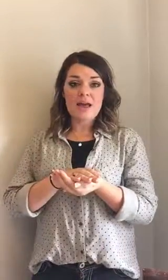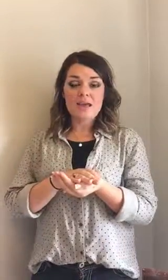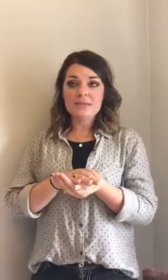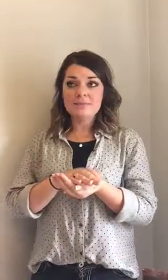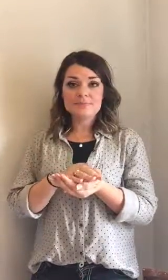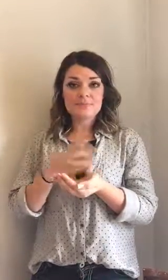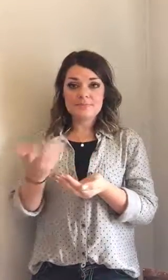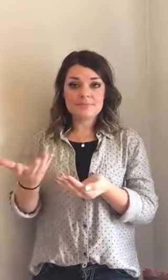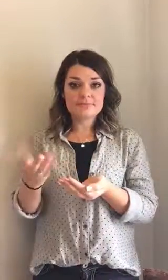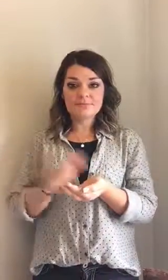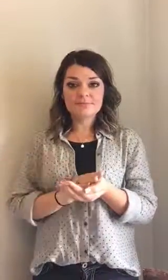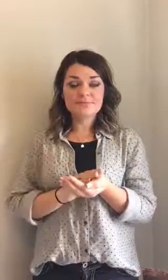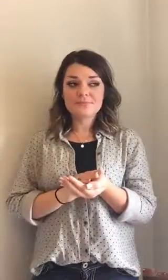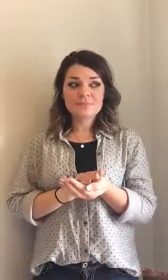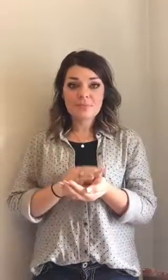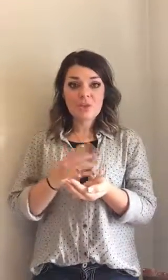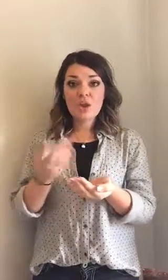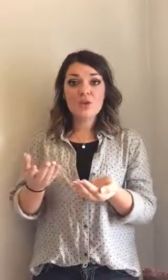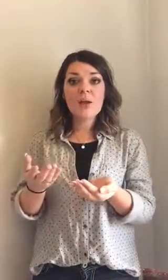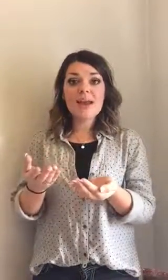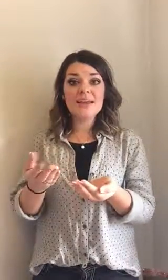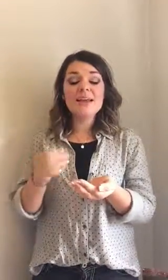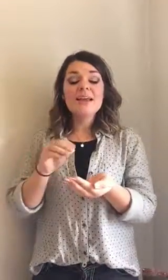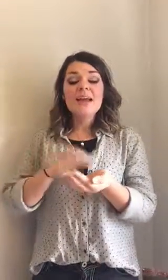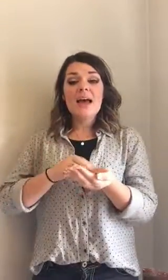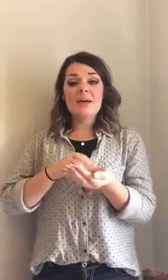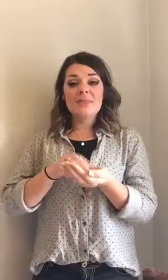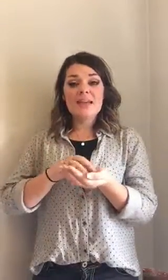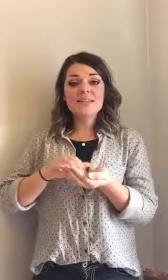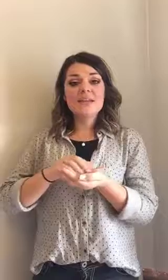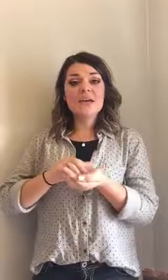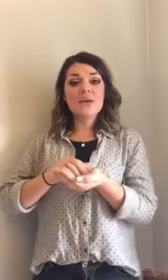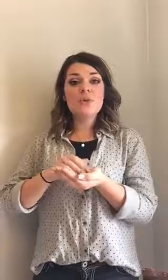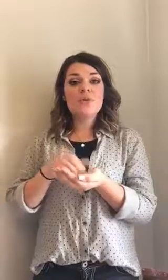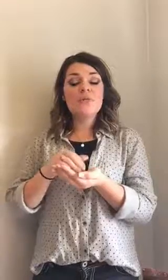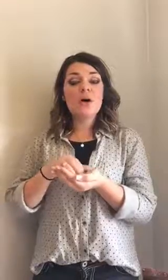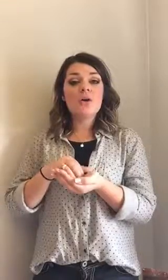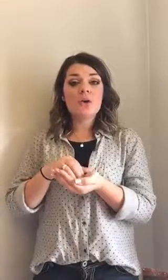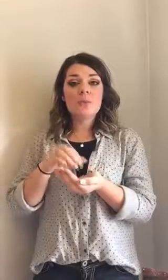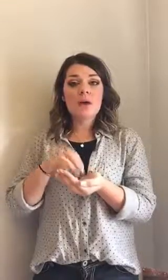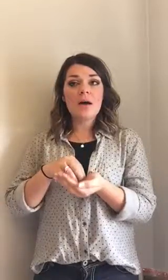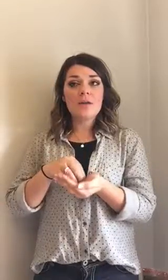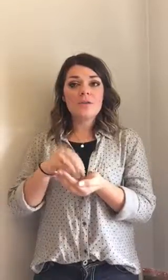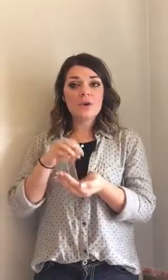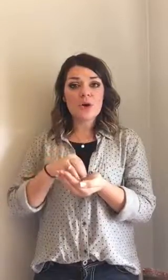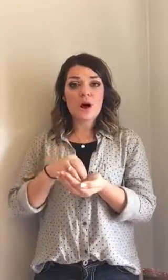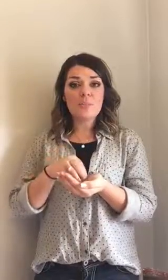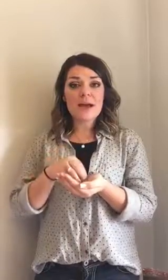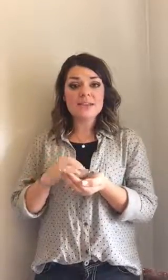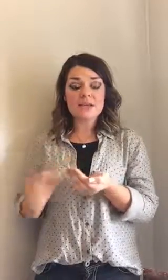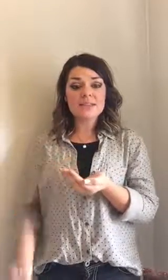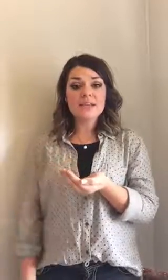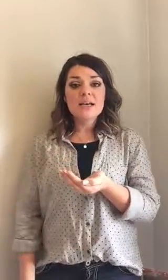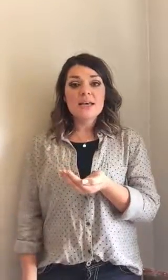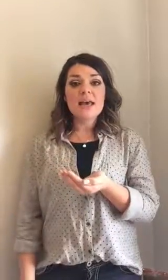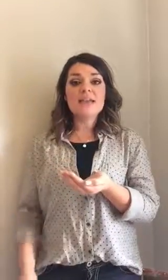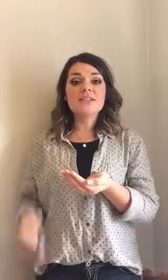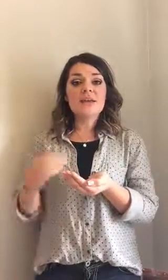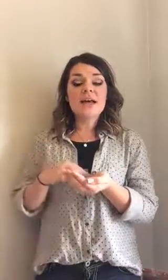grain that's gonna tell you the volume of your carbohydrates. Okay so that